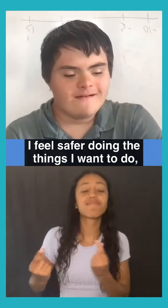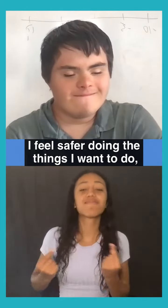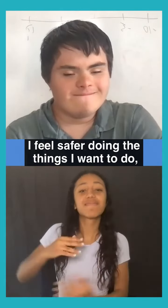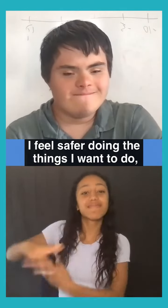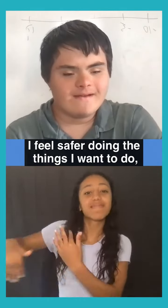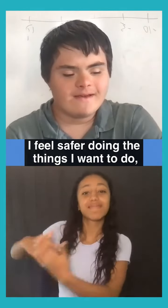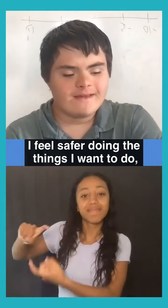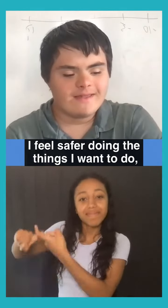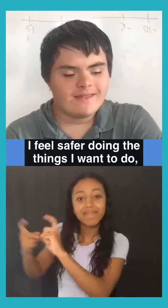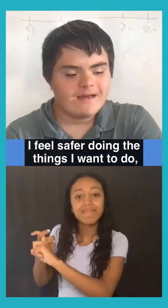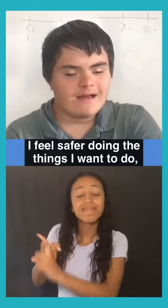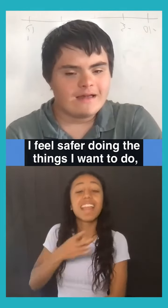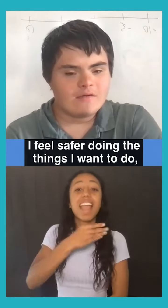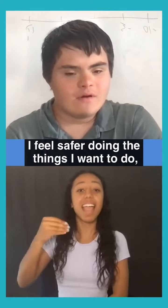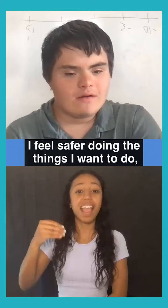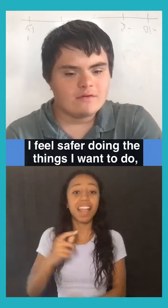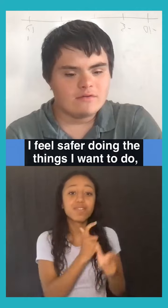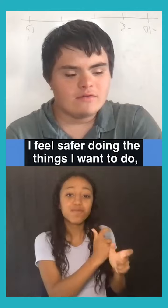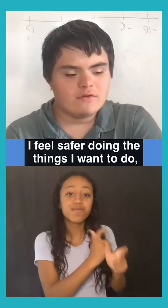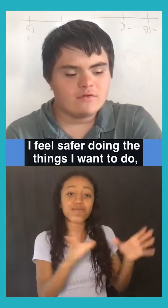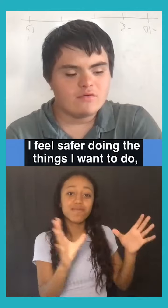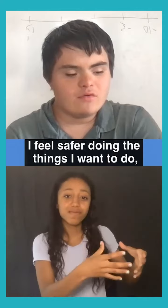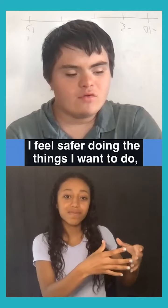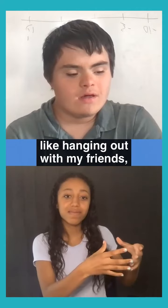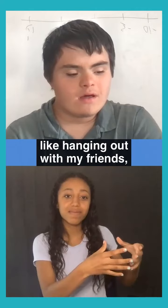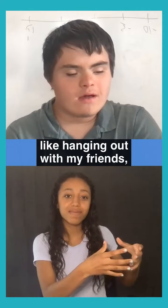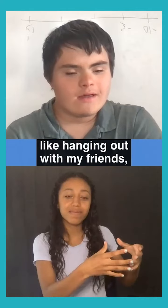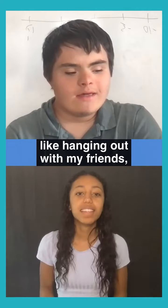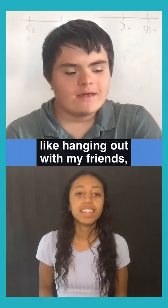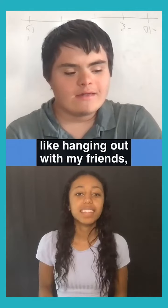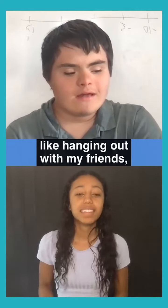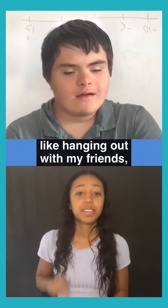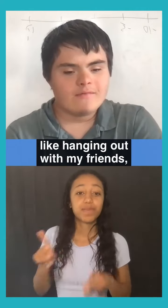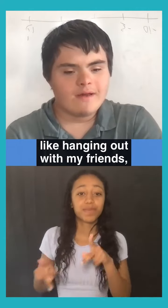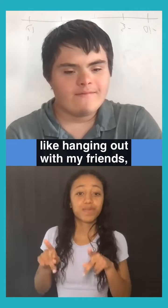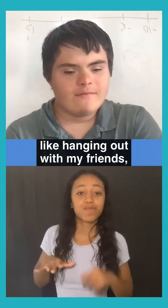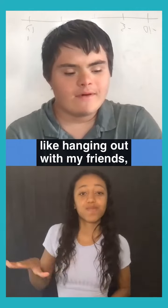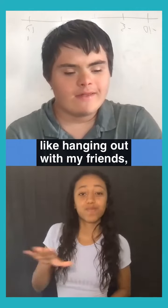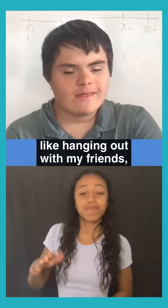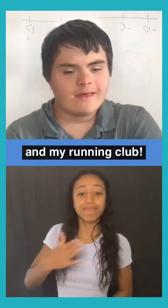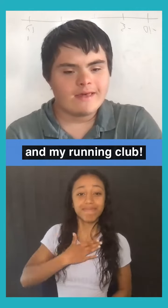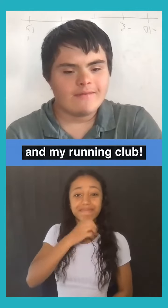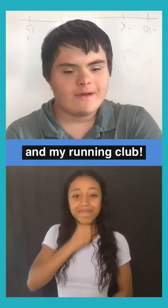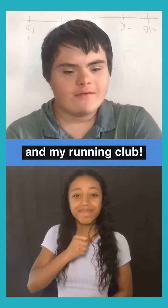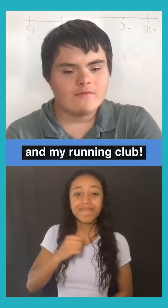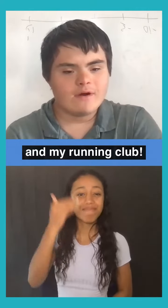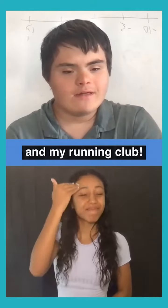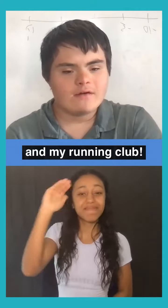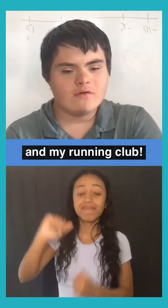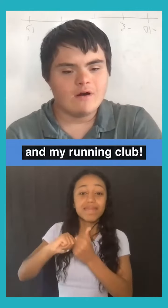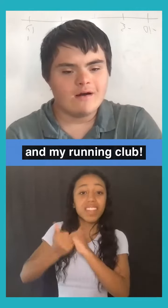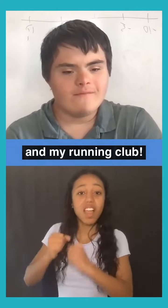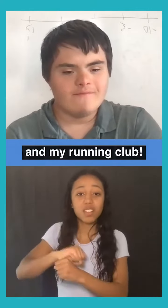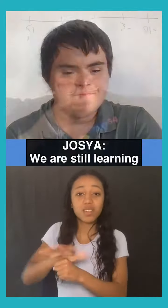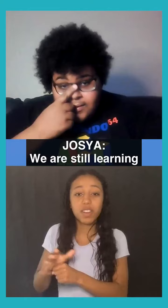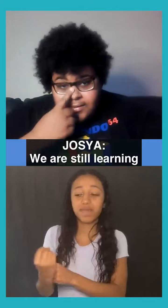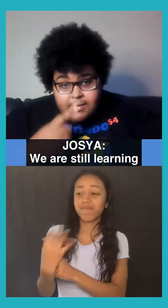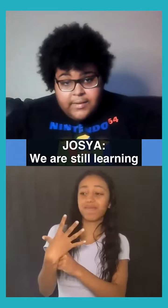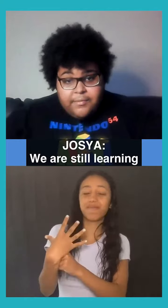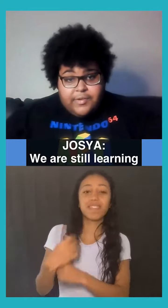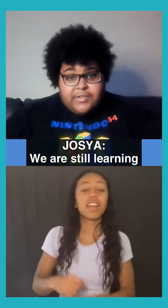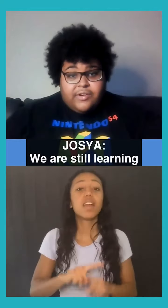the things I want to do. Not getting on my friends and my running club.